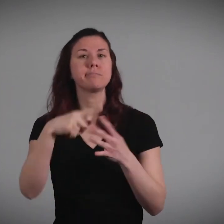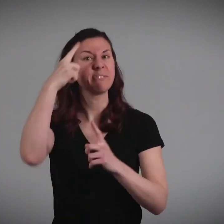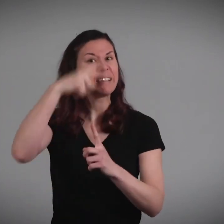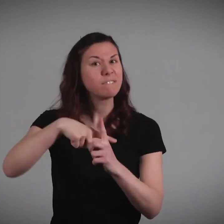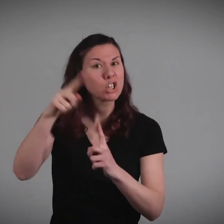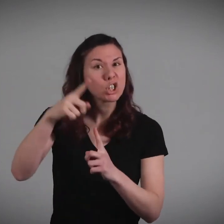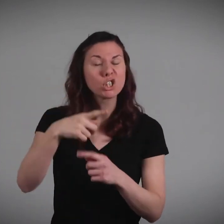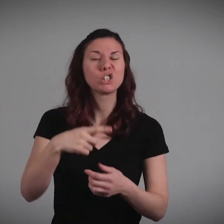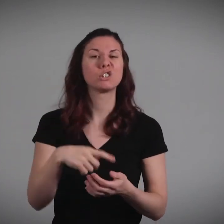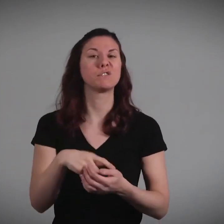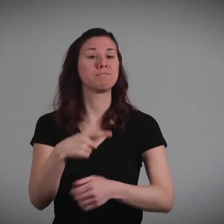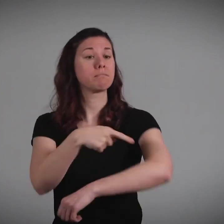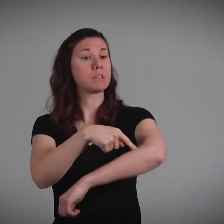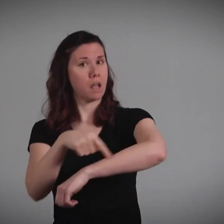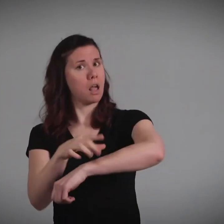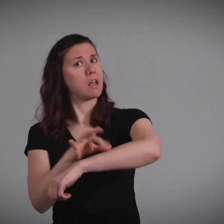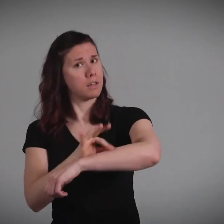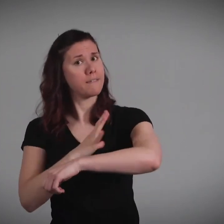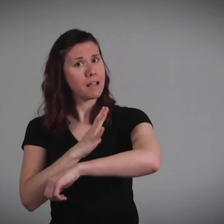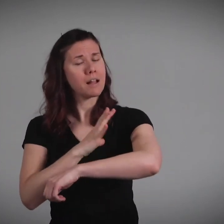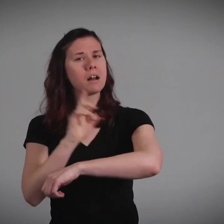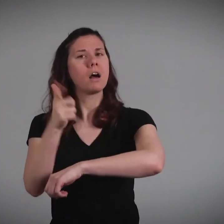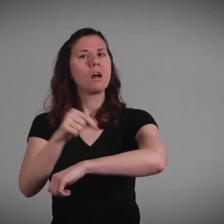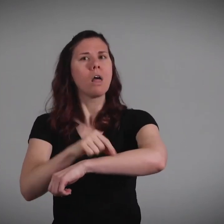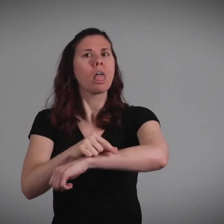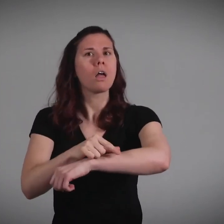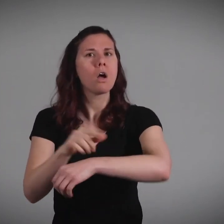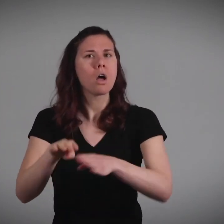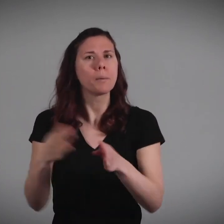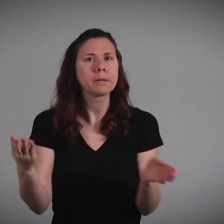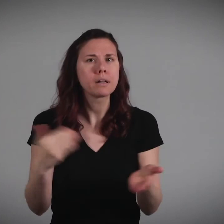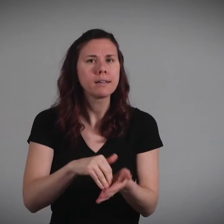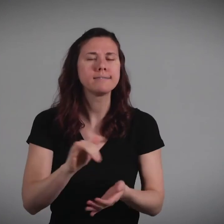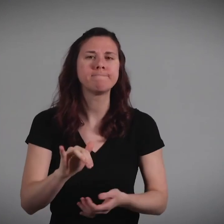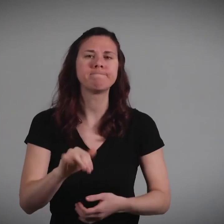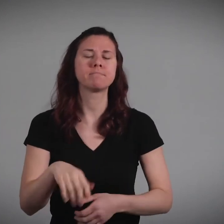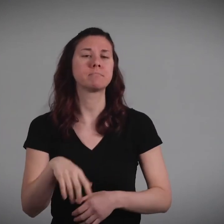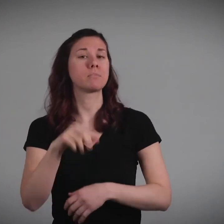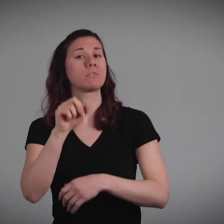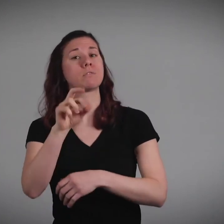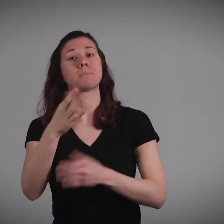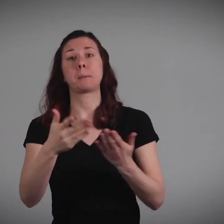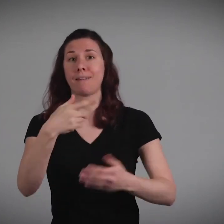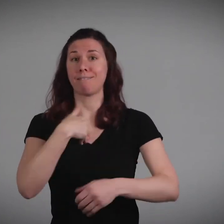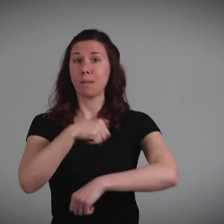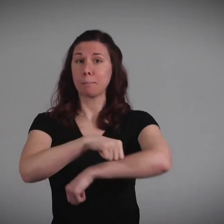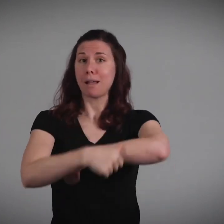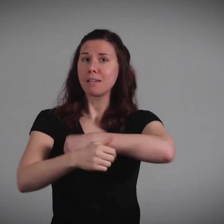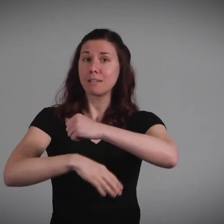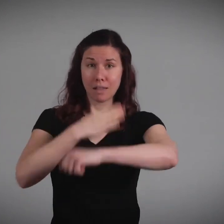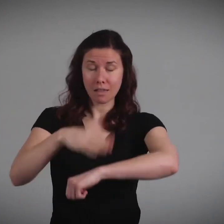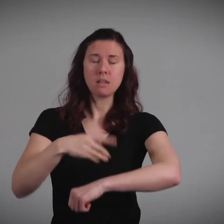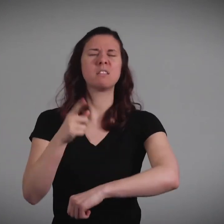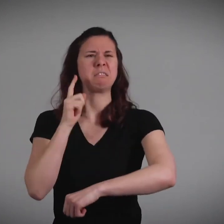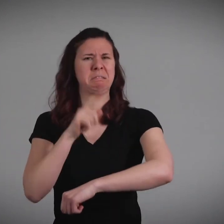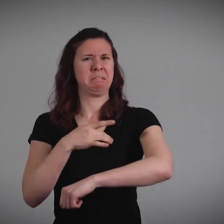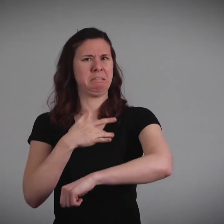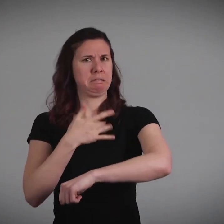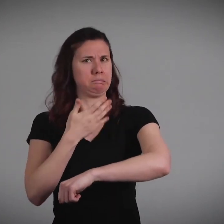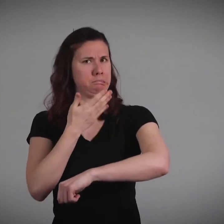If you get a fever or you notice that the cut is reopening, you should go to the doctor. When you change your bandages, if